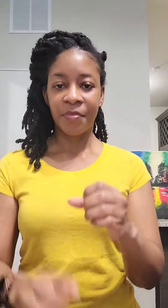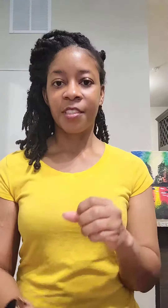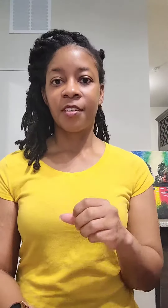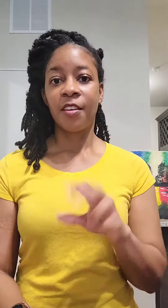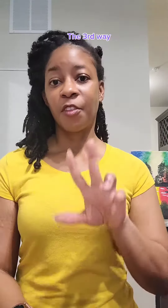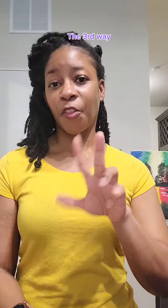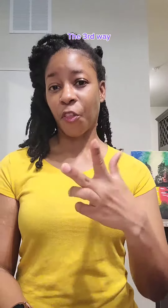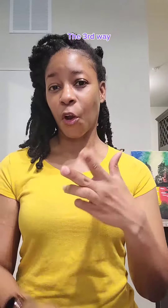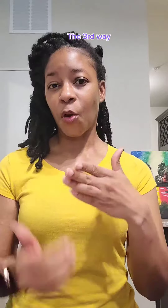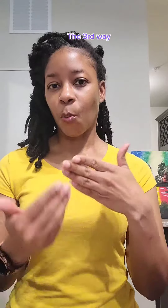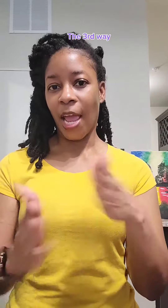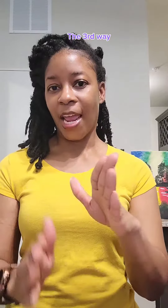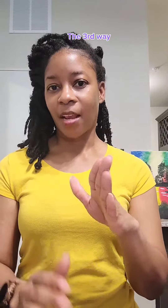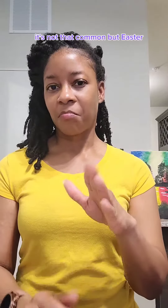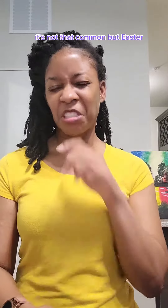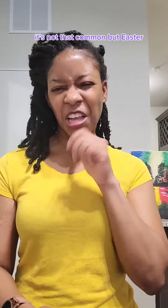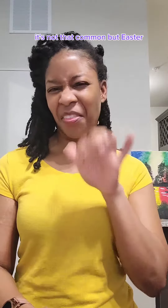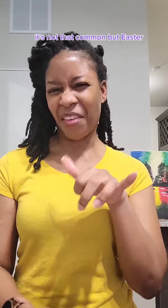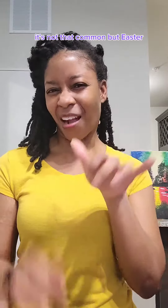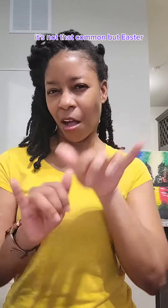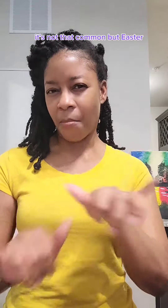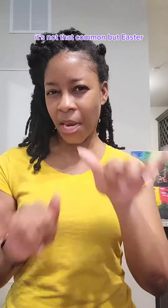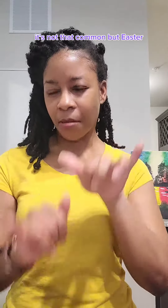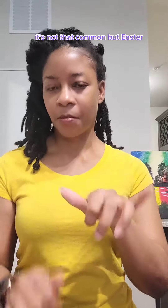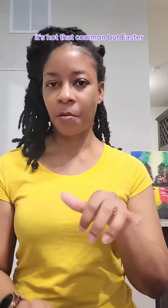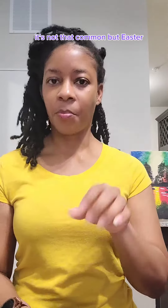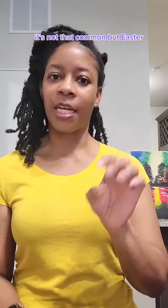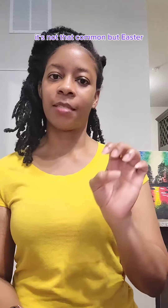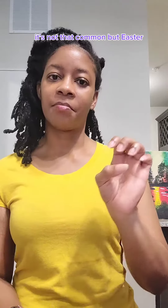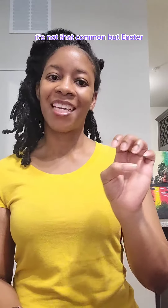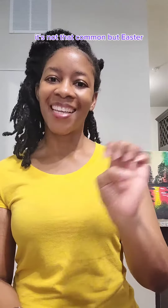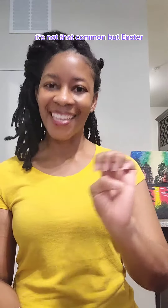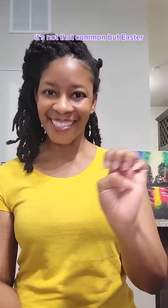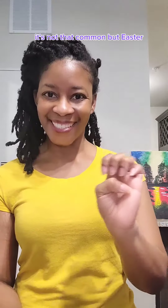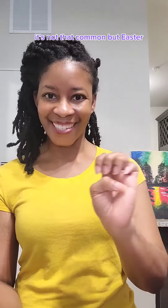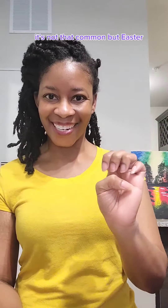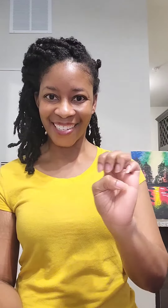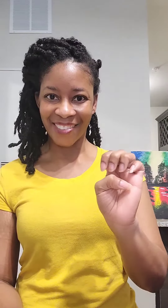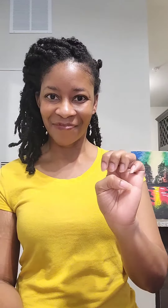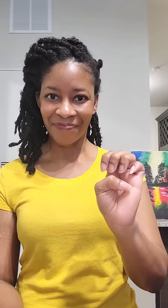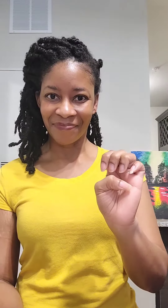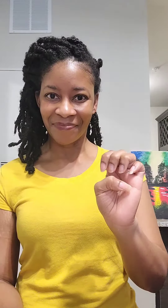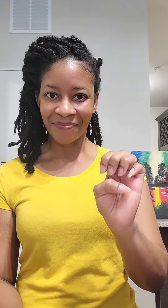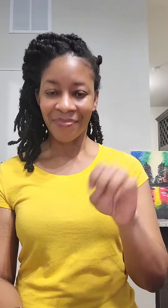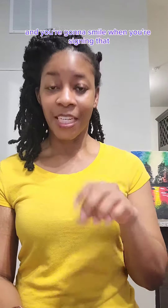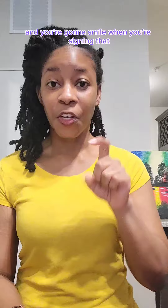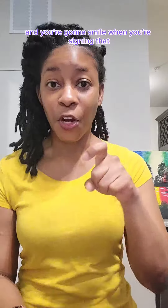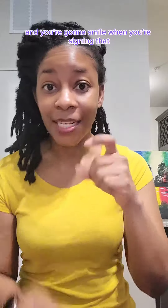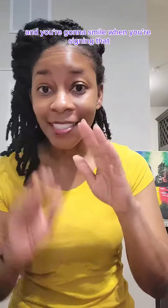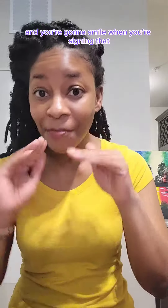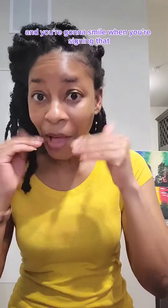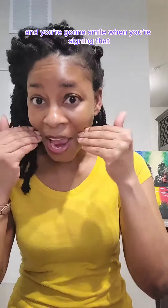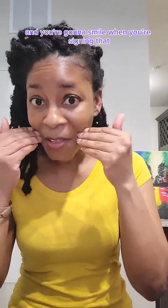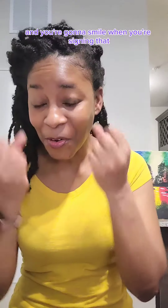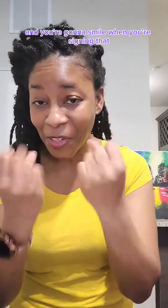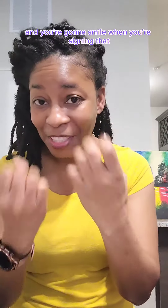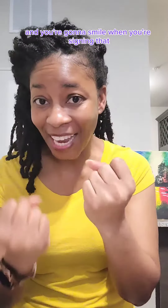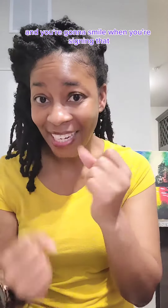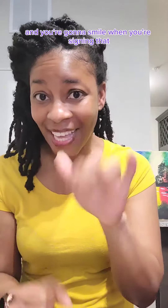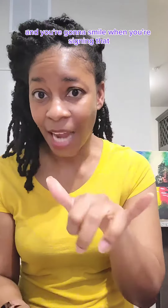Easter. The third way, it's not that common, but Easter. And you're going to smile when you're signing that